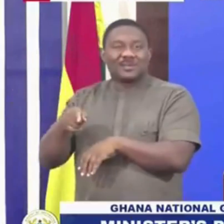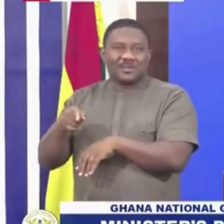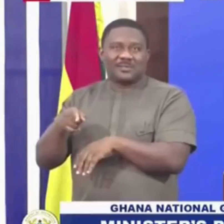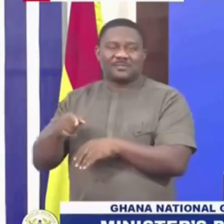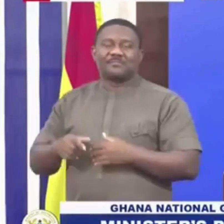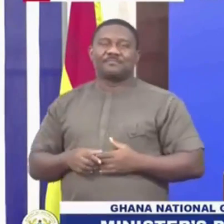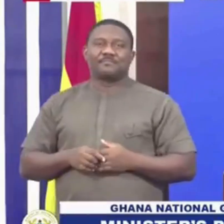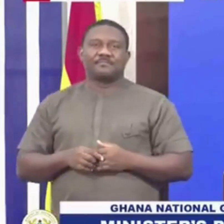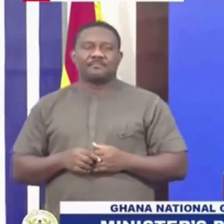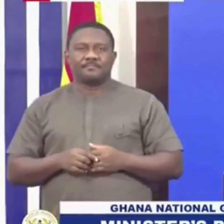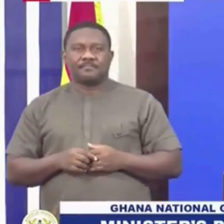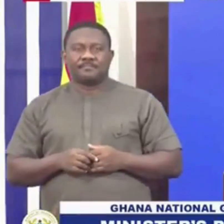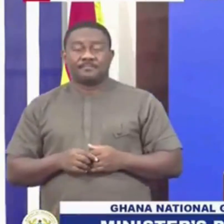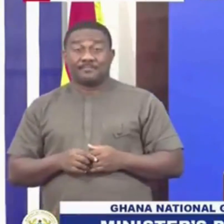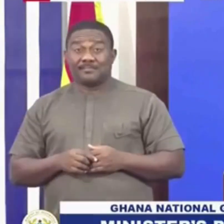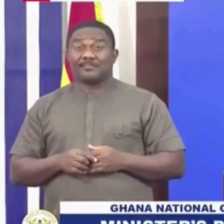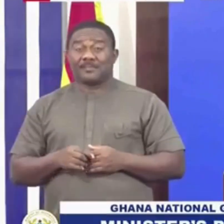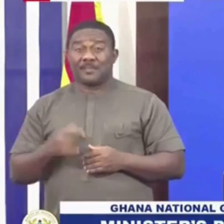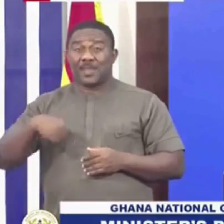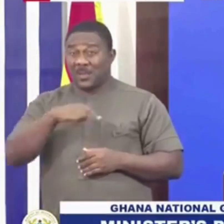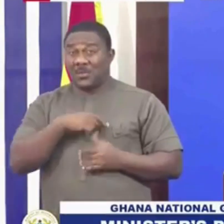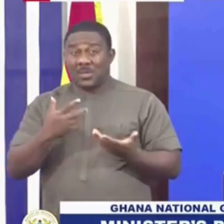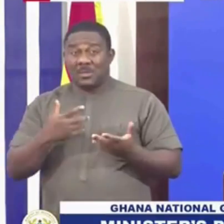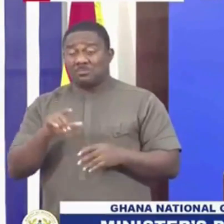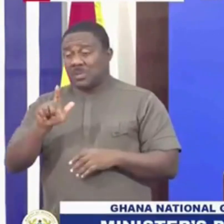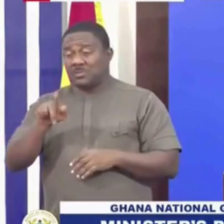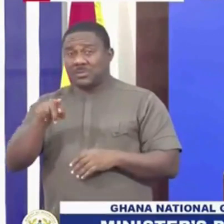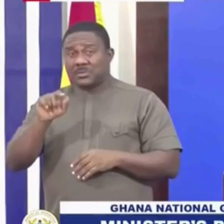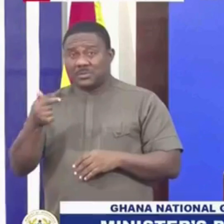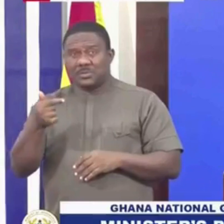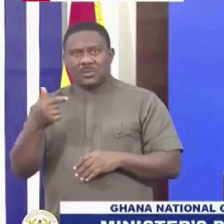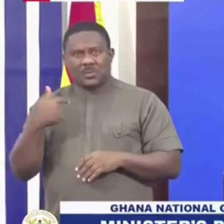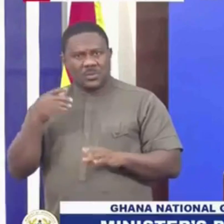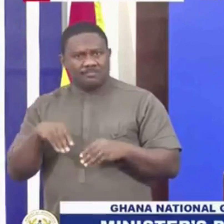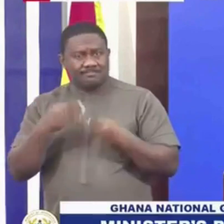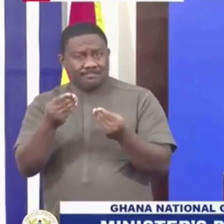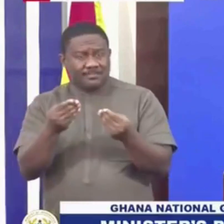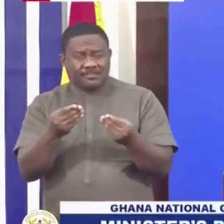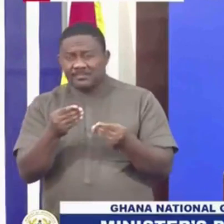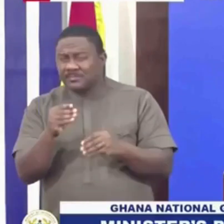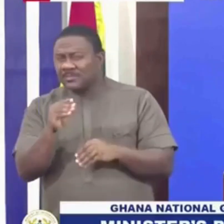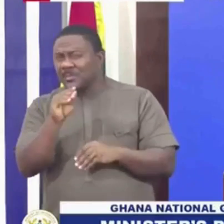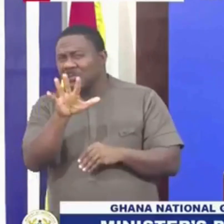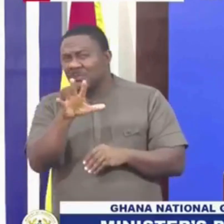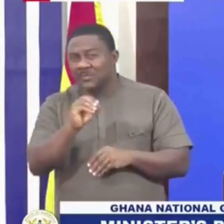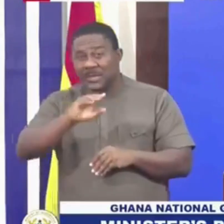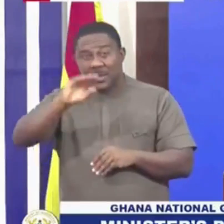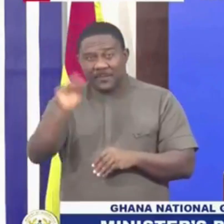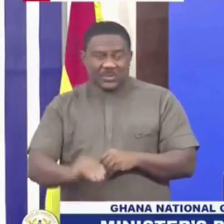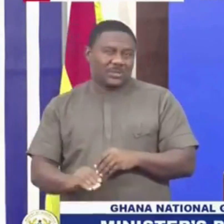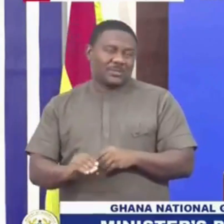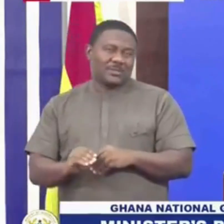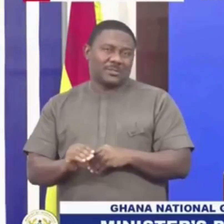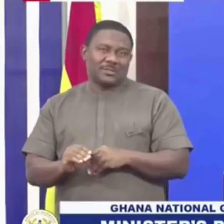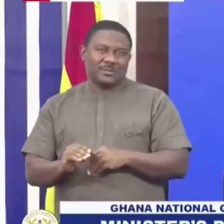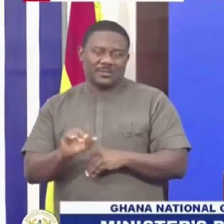well. And Ghana Gas, actually, in terms of the LPG, we currently provide about 50 percent of the